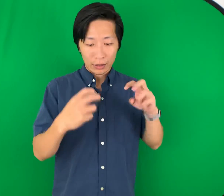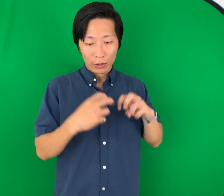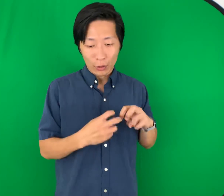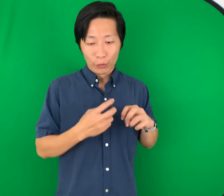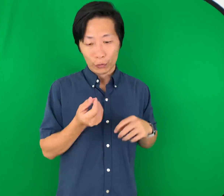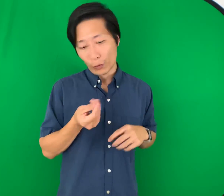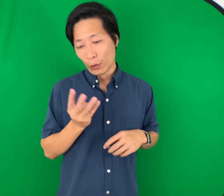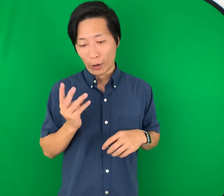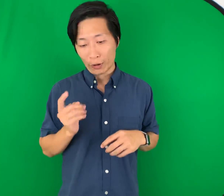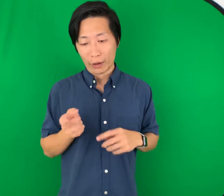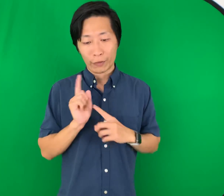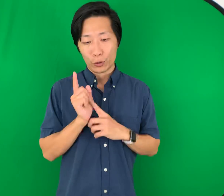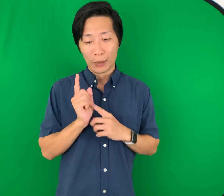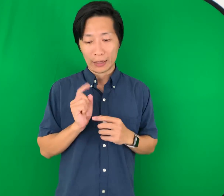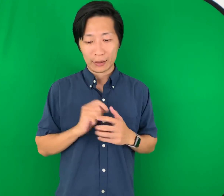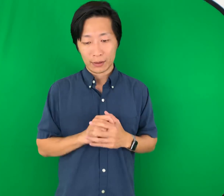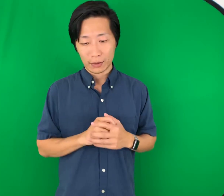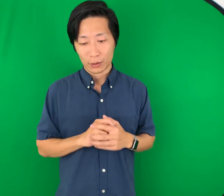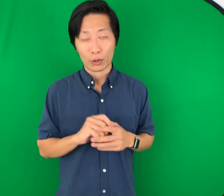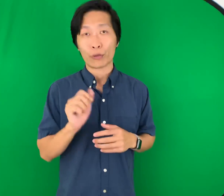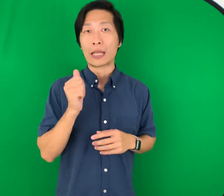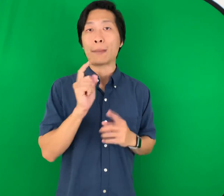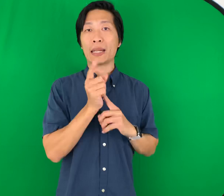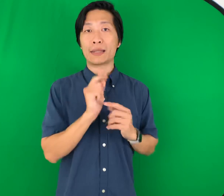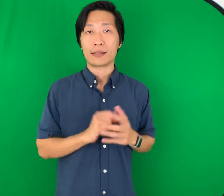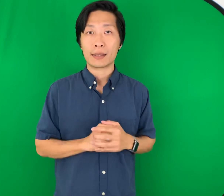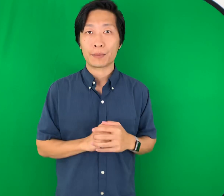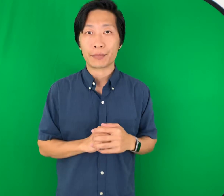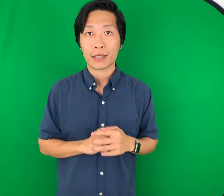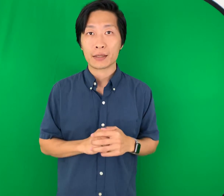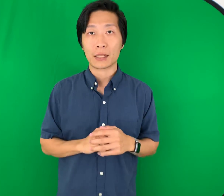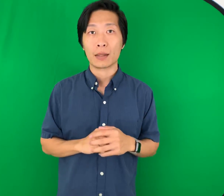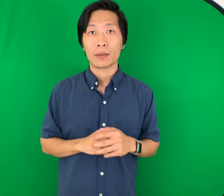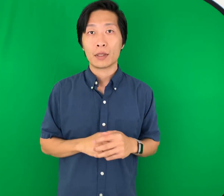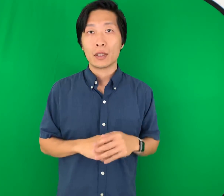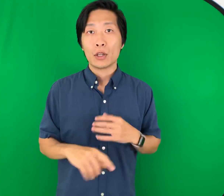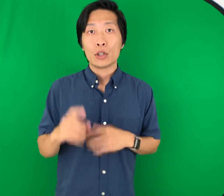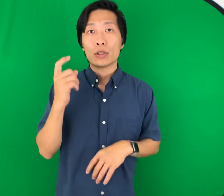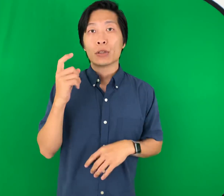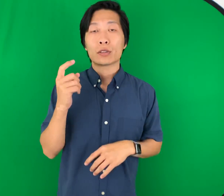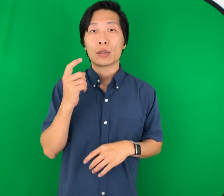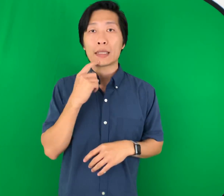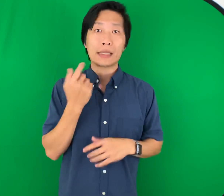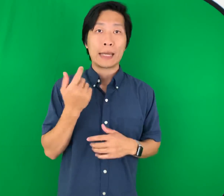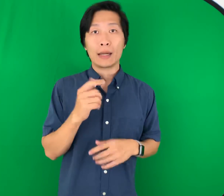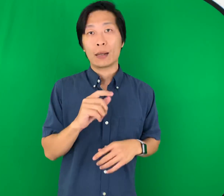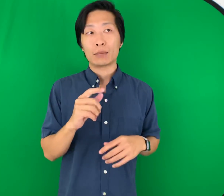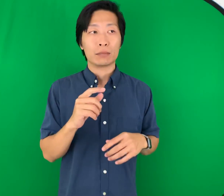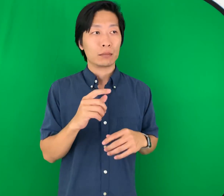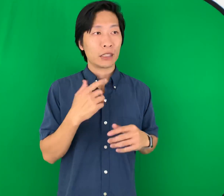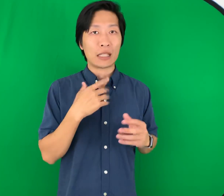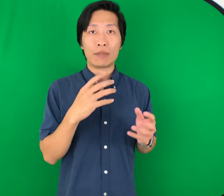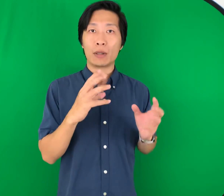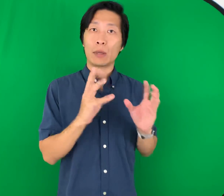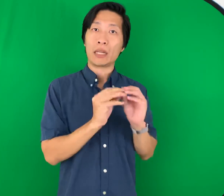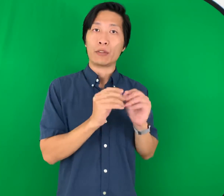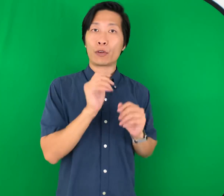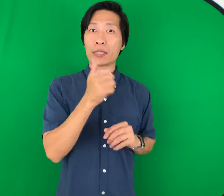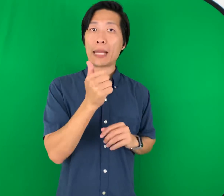For a few minutes. Or for 10 minutes. So let's say, let's have a meeting for 10